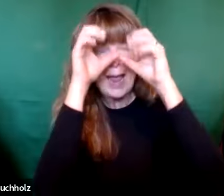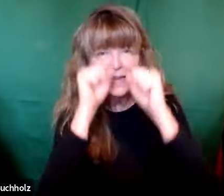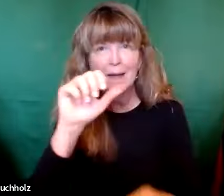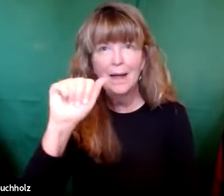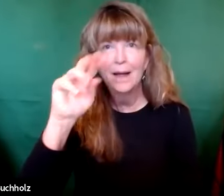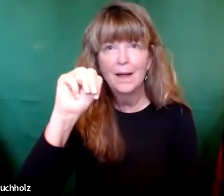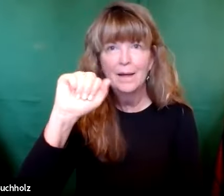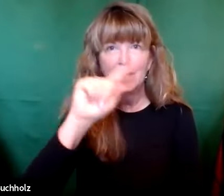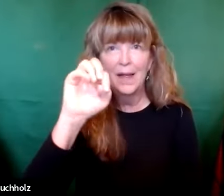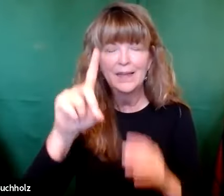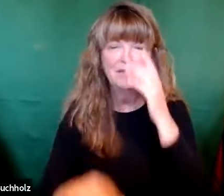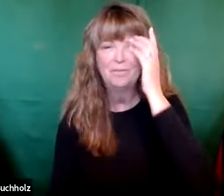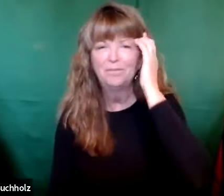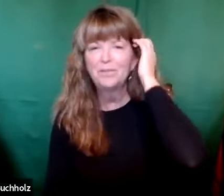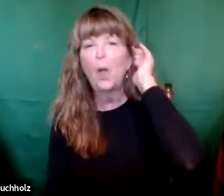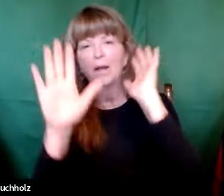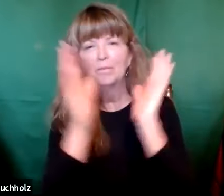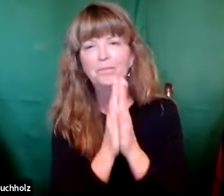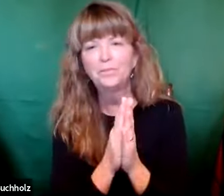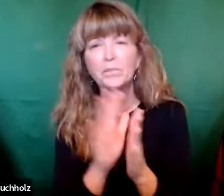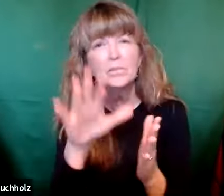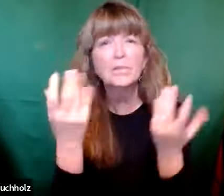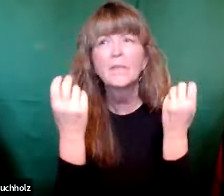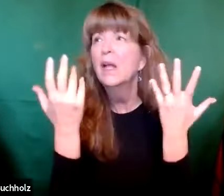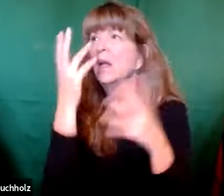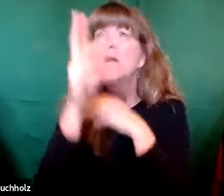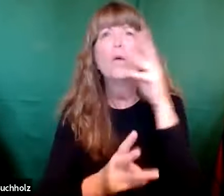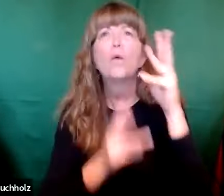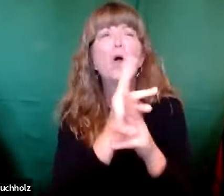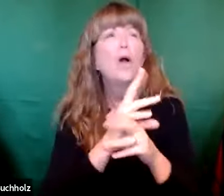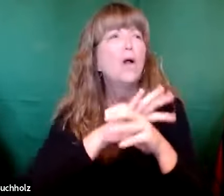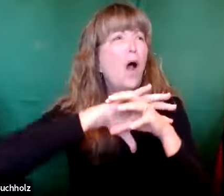So remember that. They were all astonished and amazed.